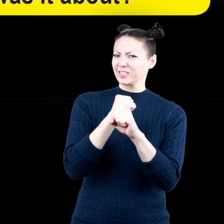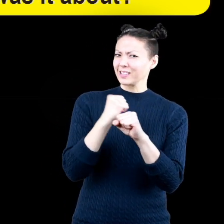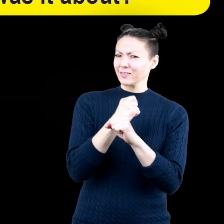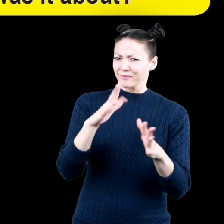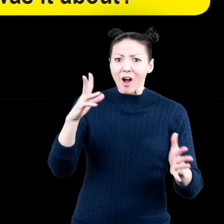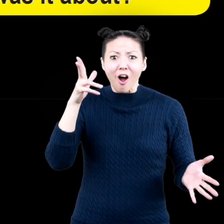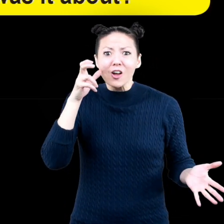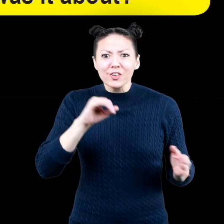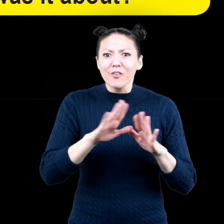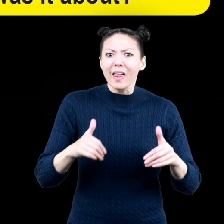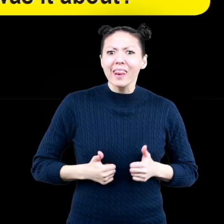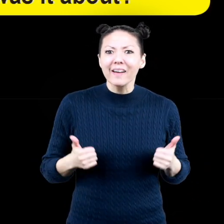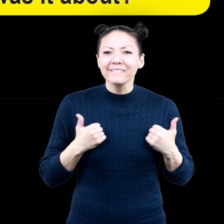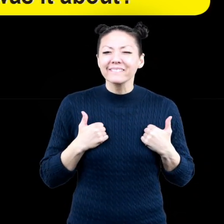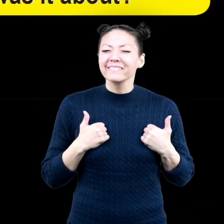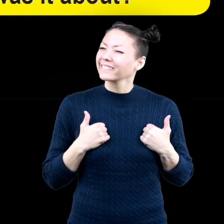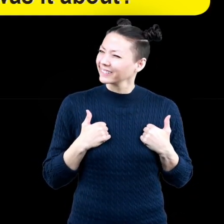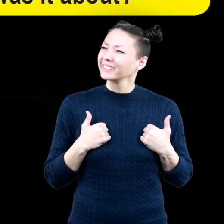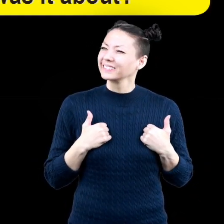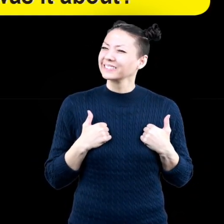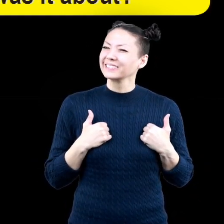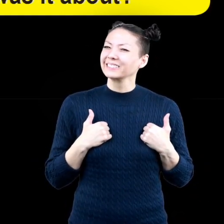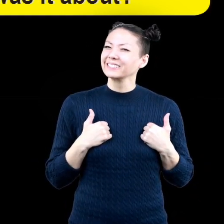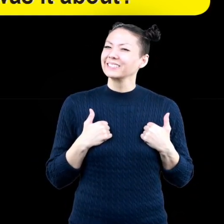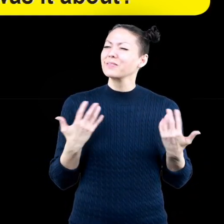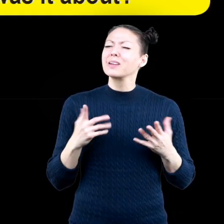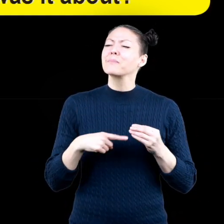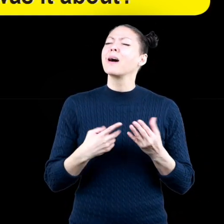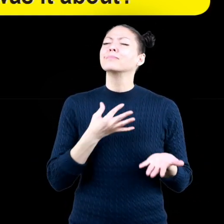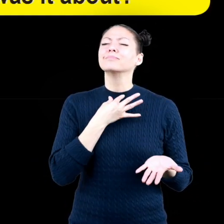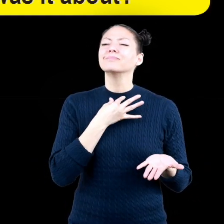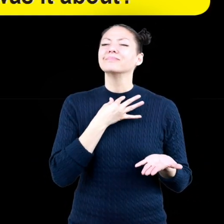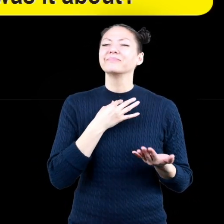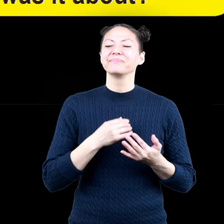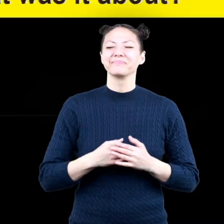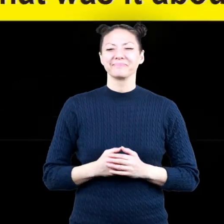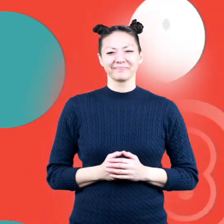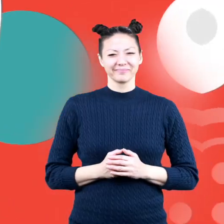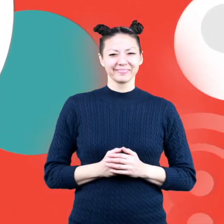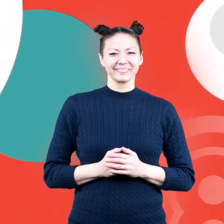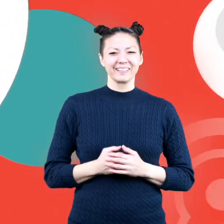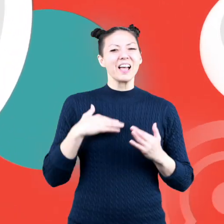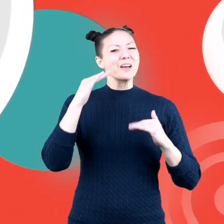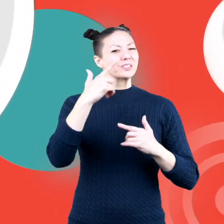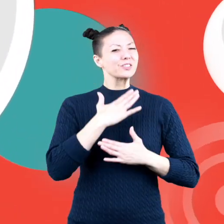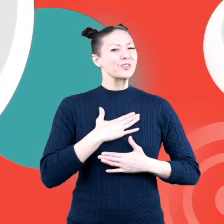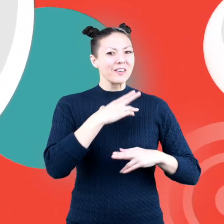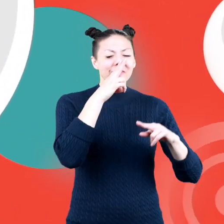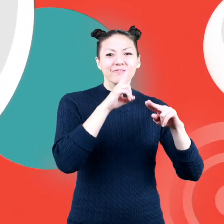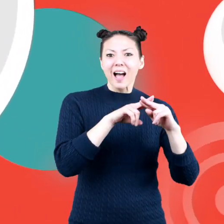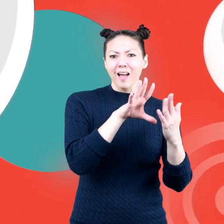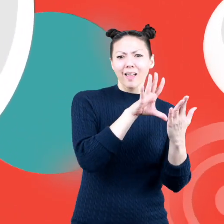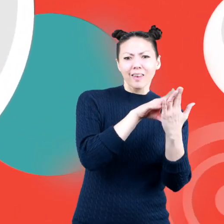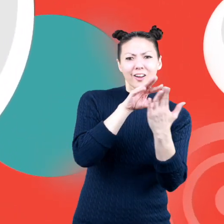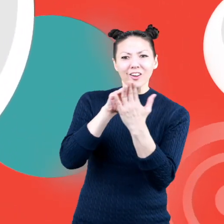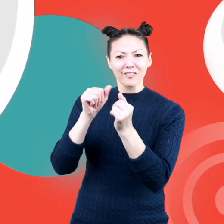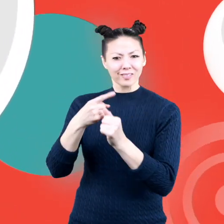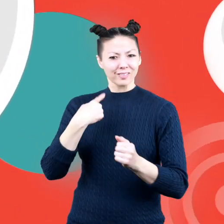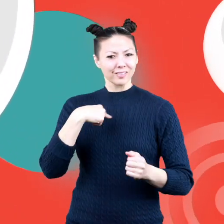you have heard in your life what was it about hope you had fun learning with us visit